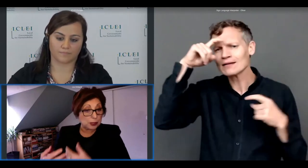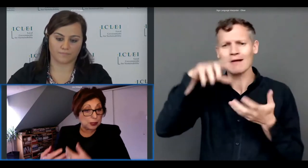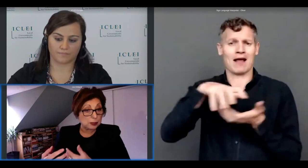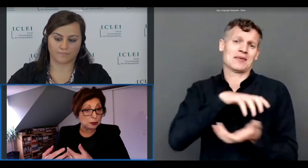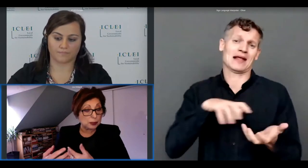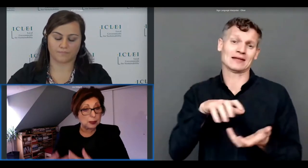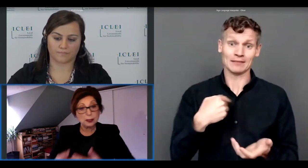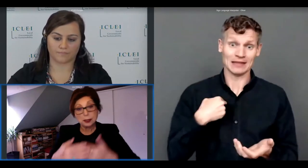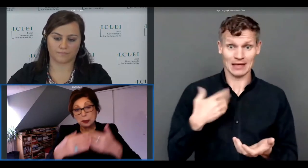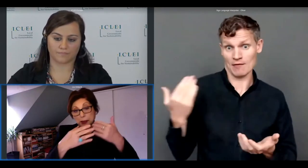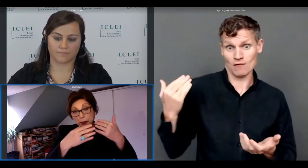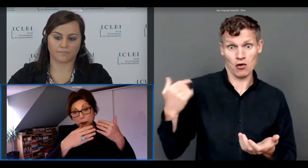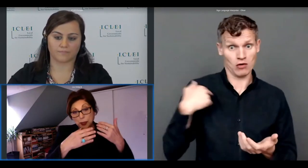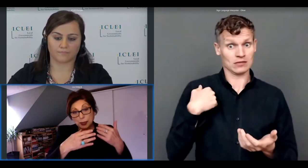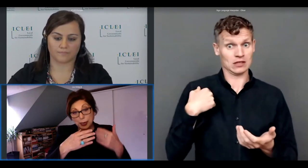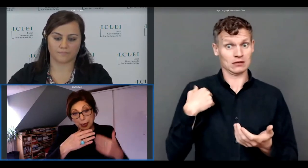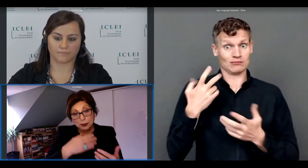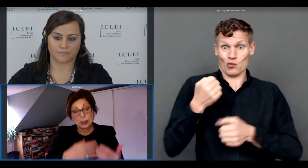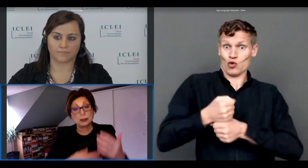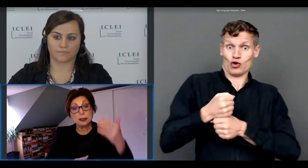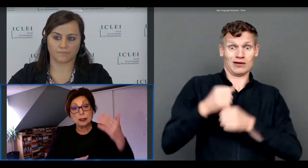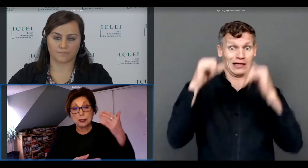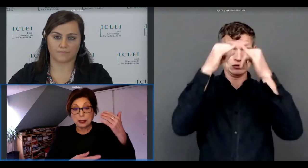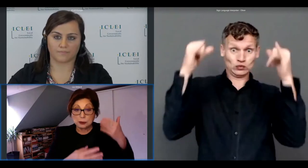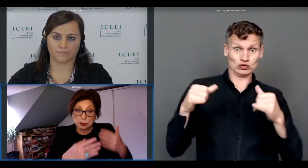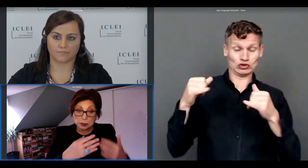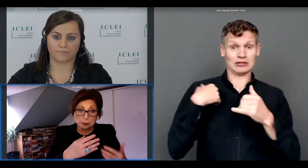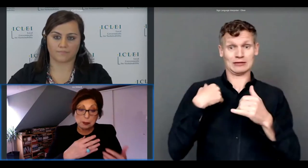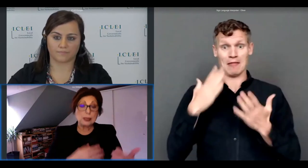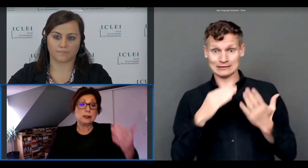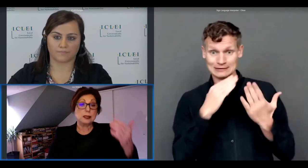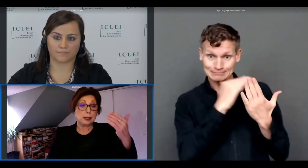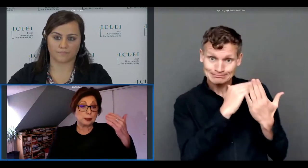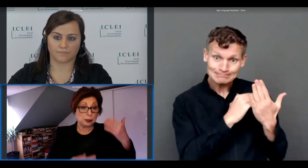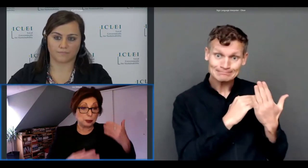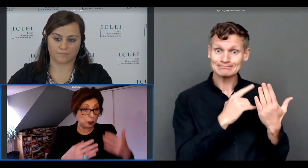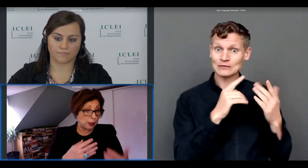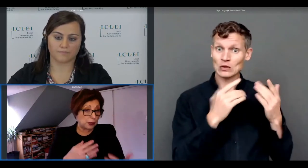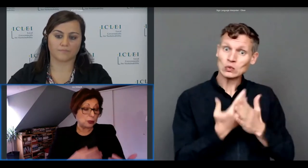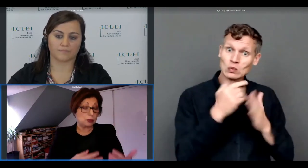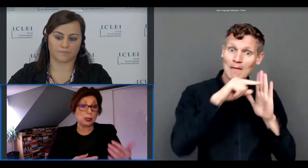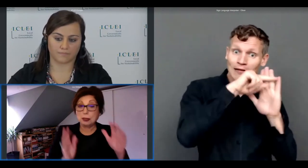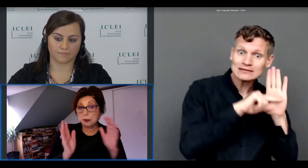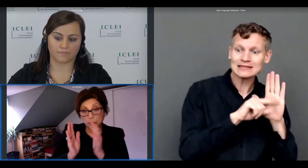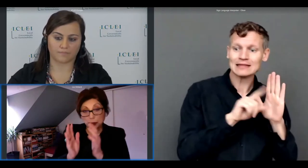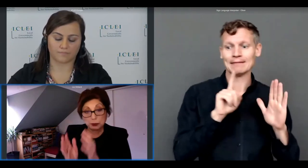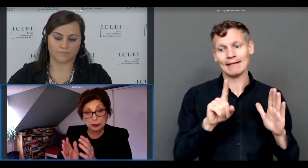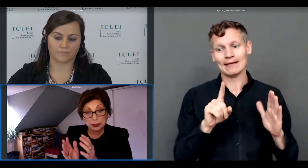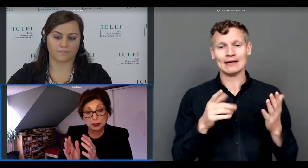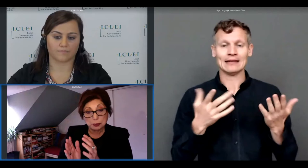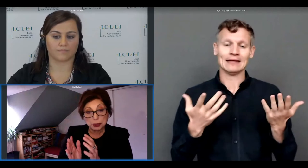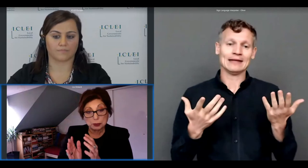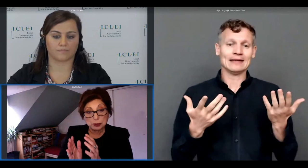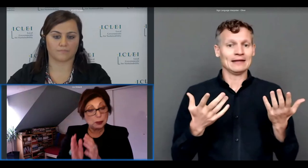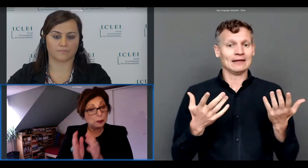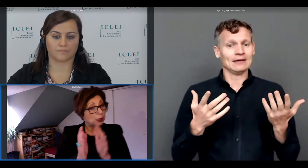policies for this but if we enter into this mindset of questioning if we are doing an